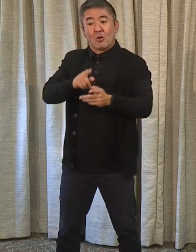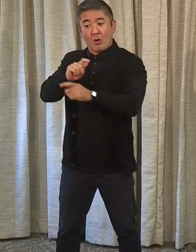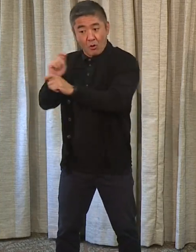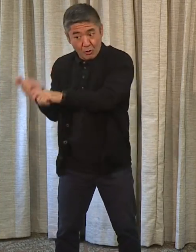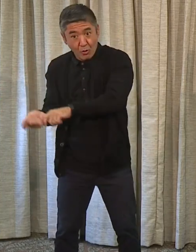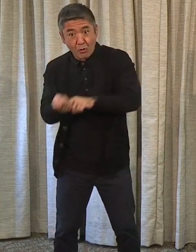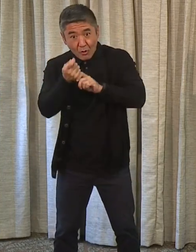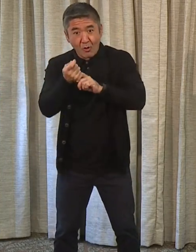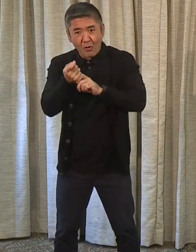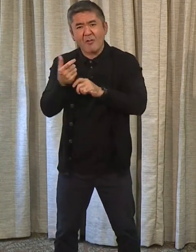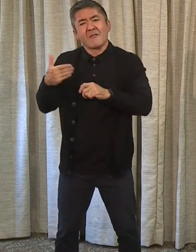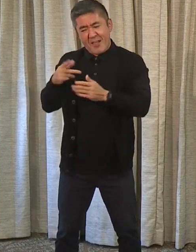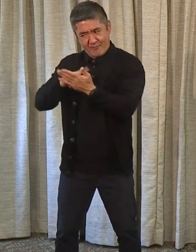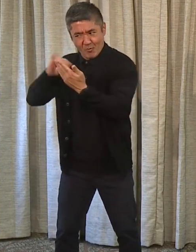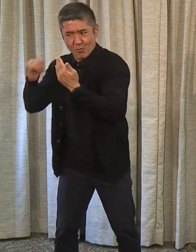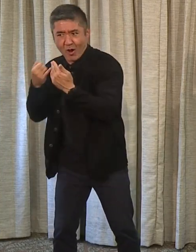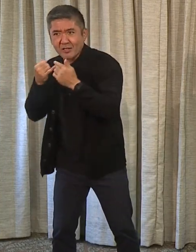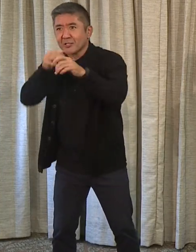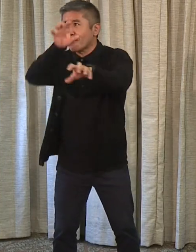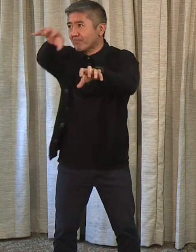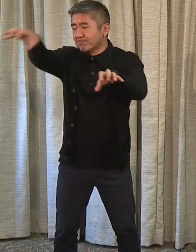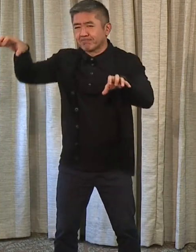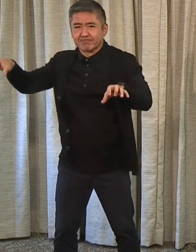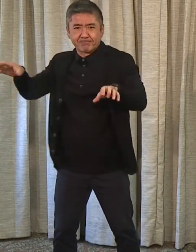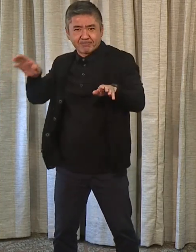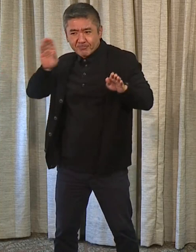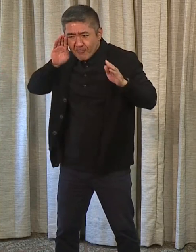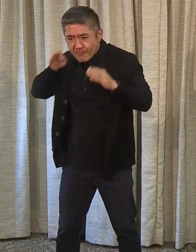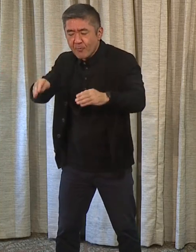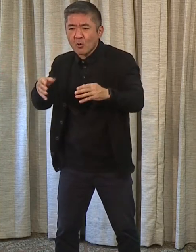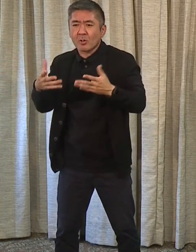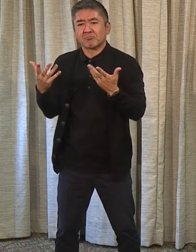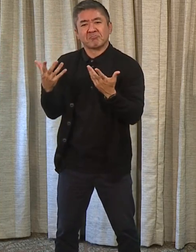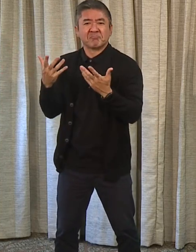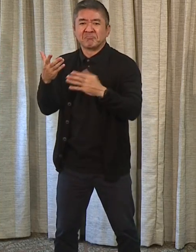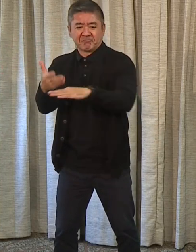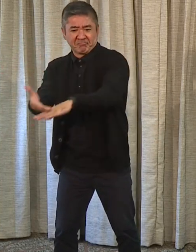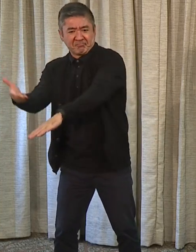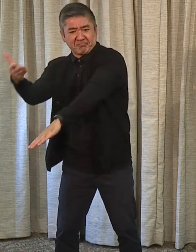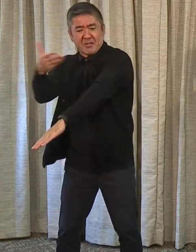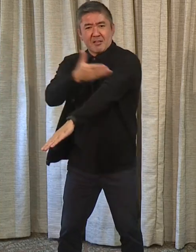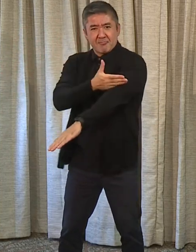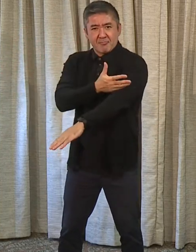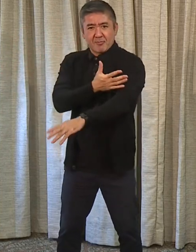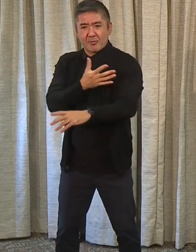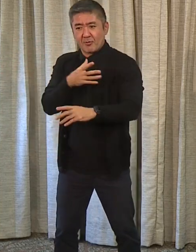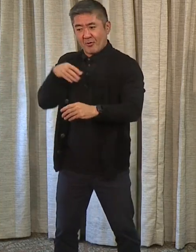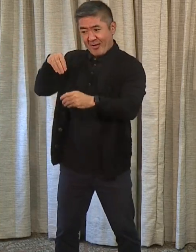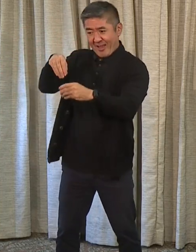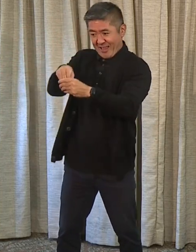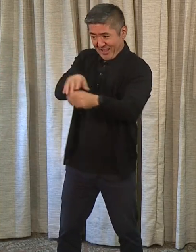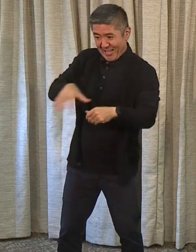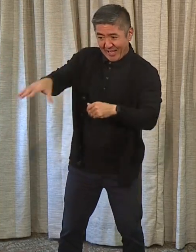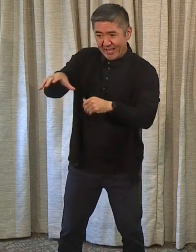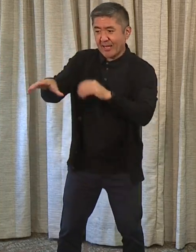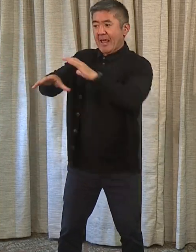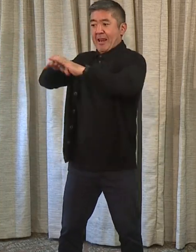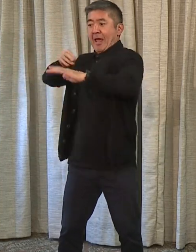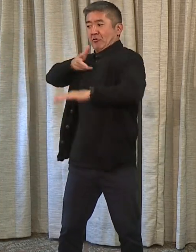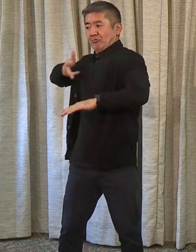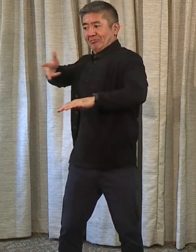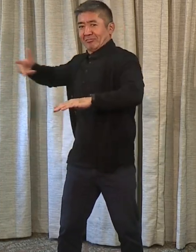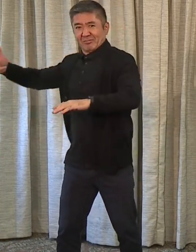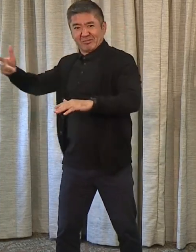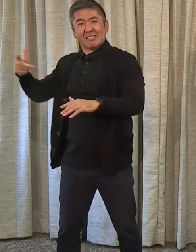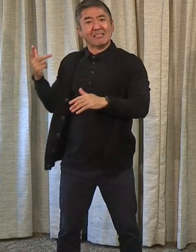courses have a lineup of projects there that are really focusing on just improvements inside and outside of the facilities, the